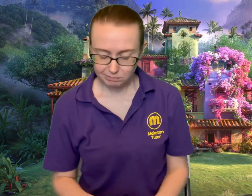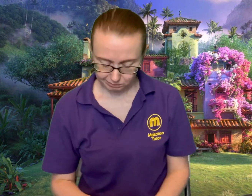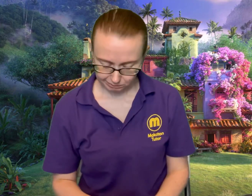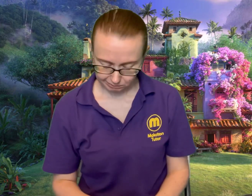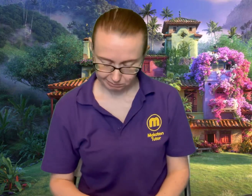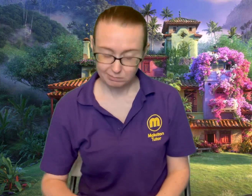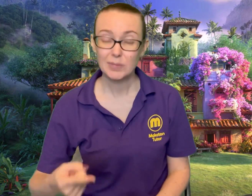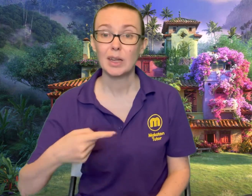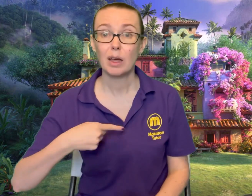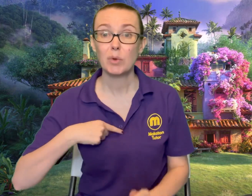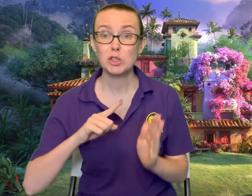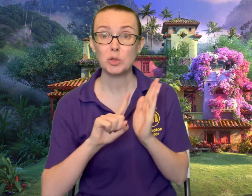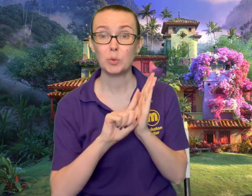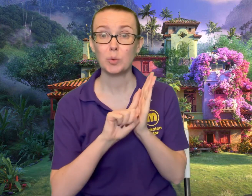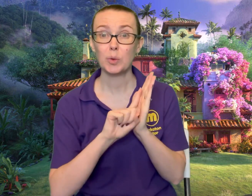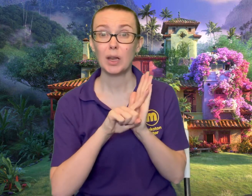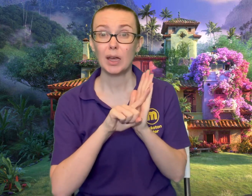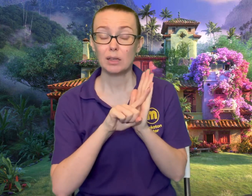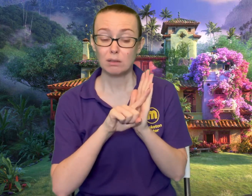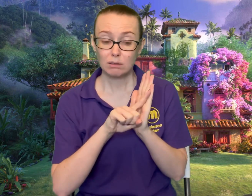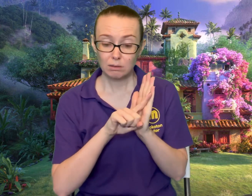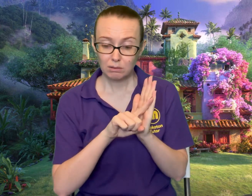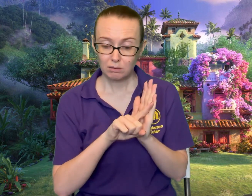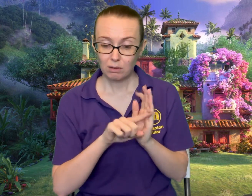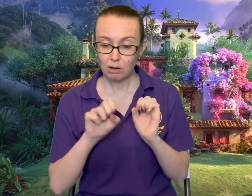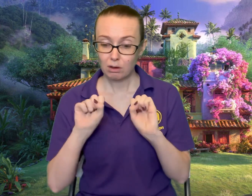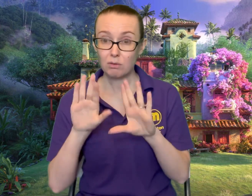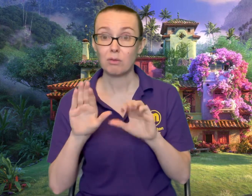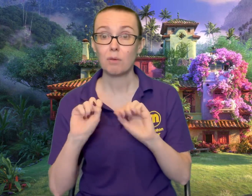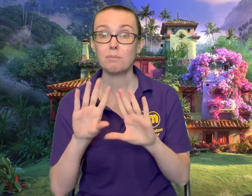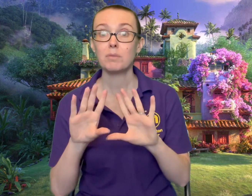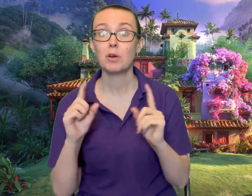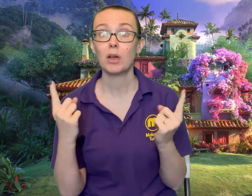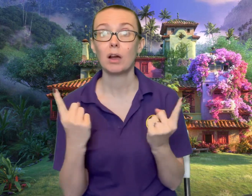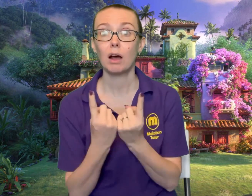I'm you Can't to wait for a miracle Can't